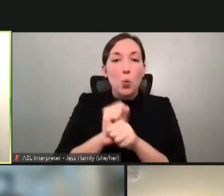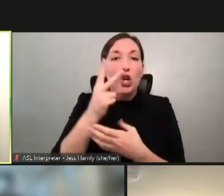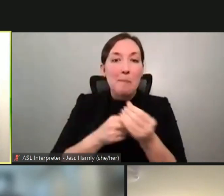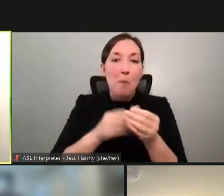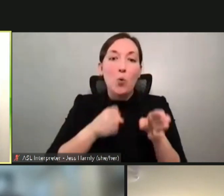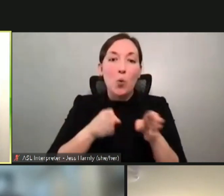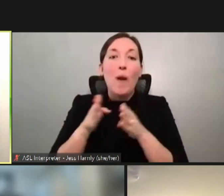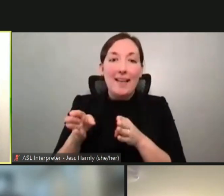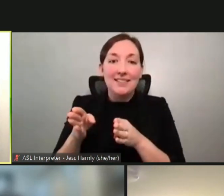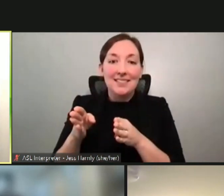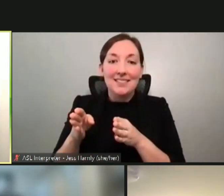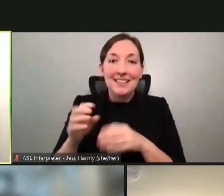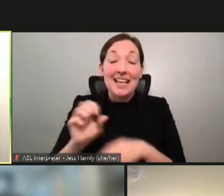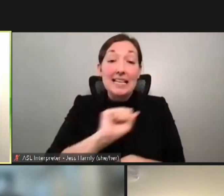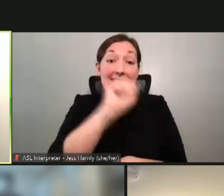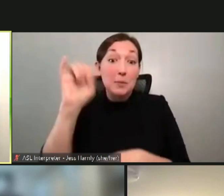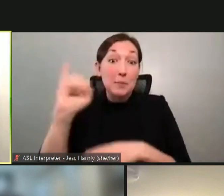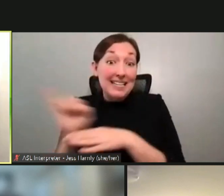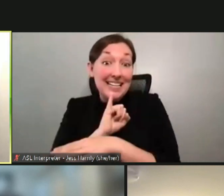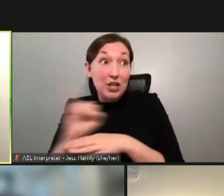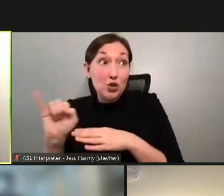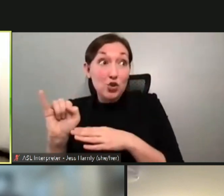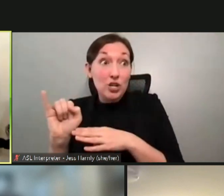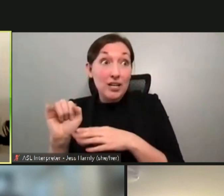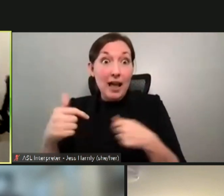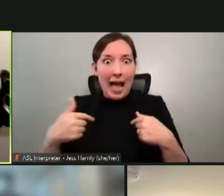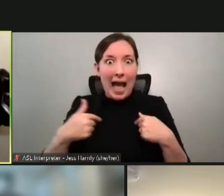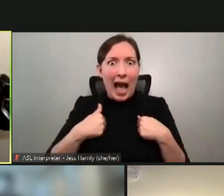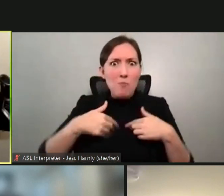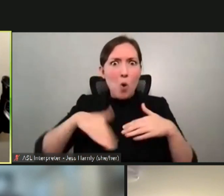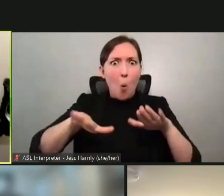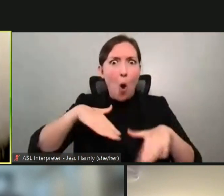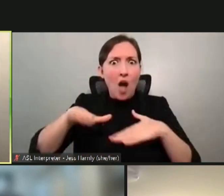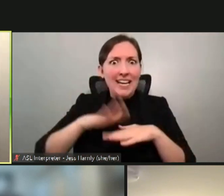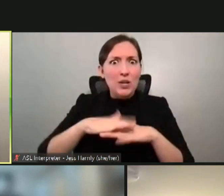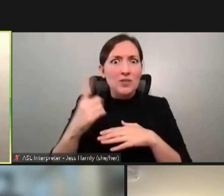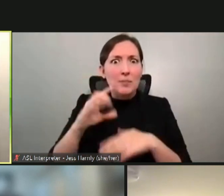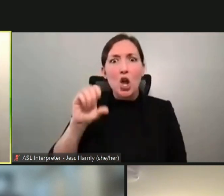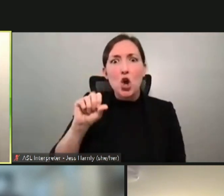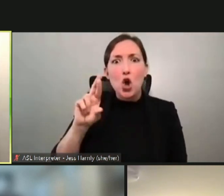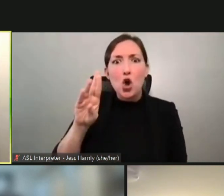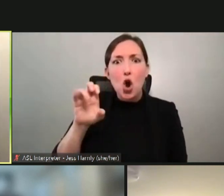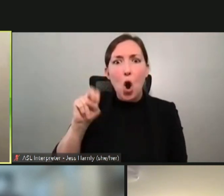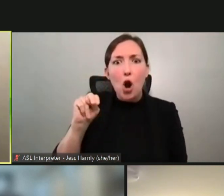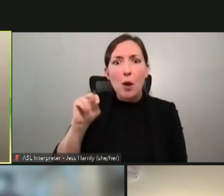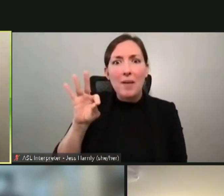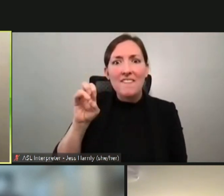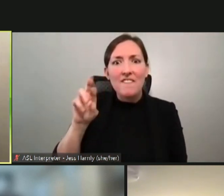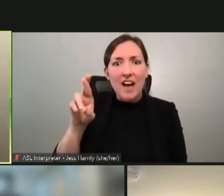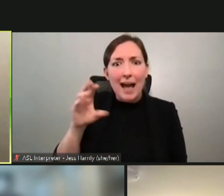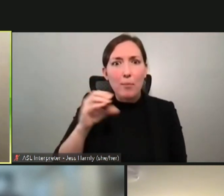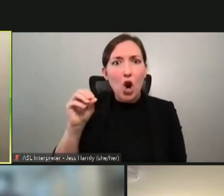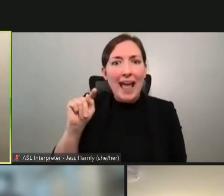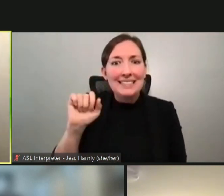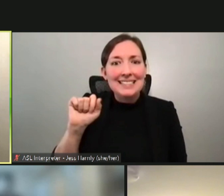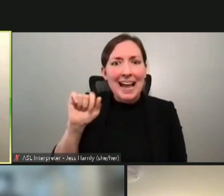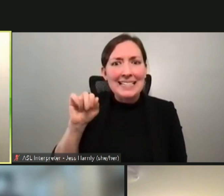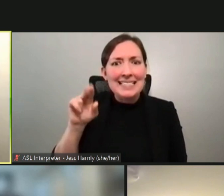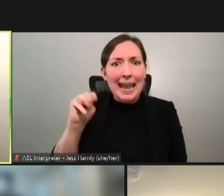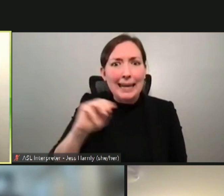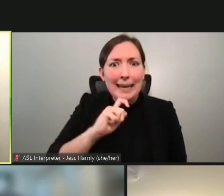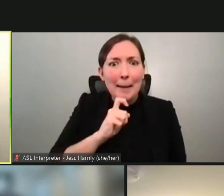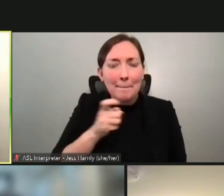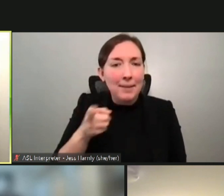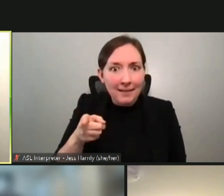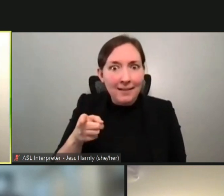space industry, I'm walking around on things that are made of carbon fiber and titanium, the things that make you go further and,